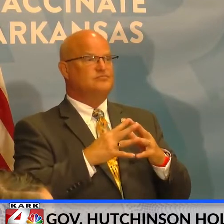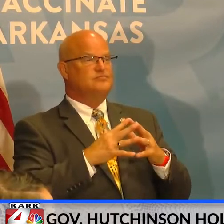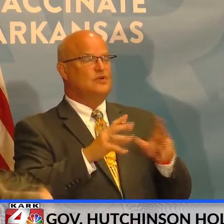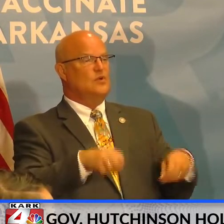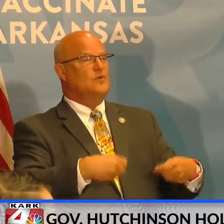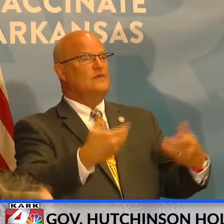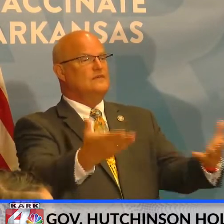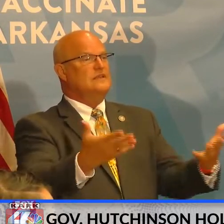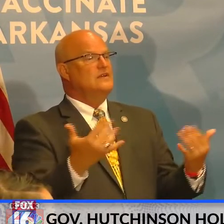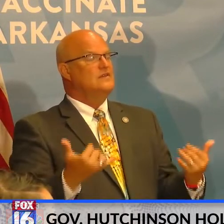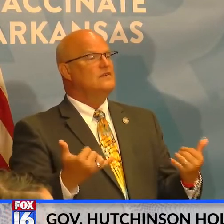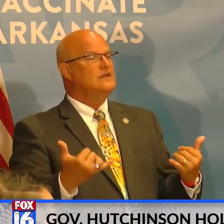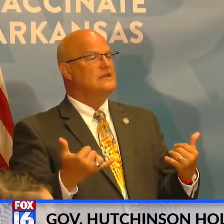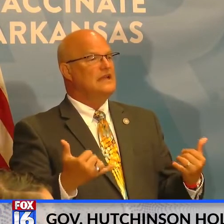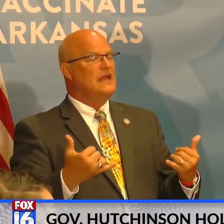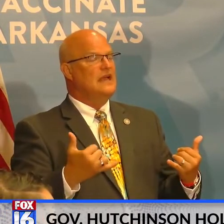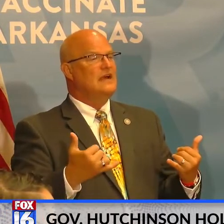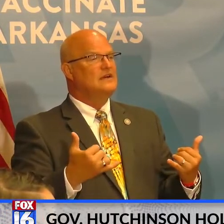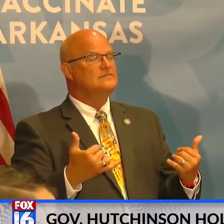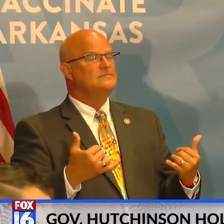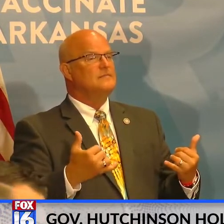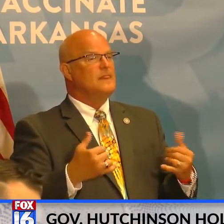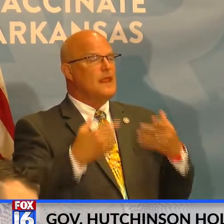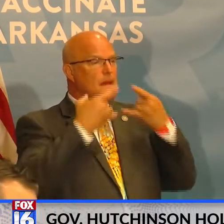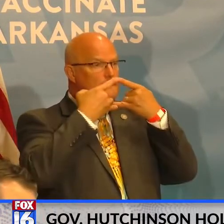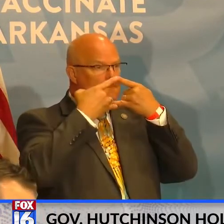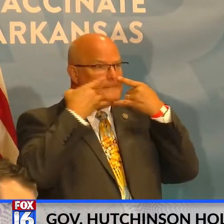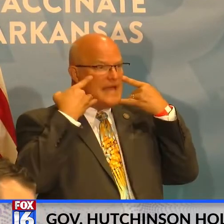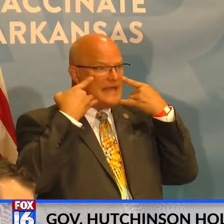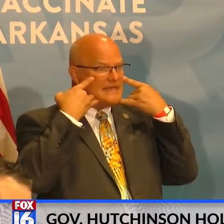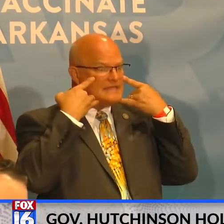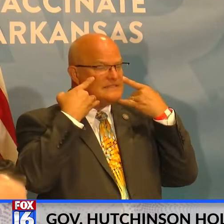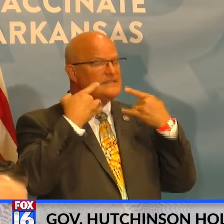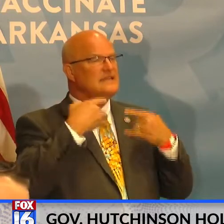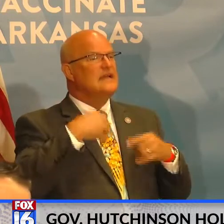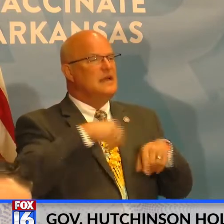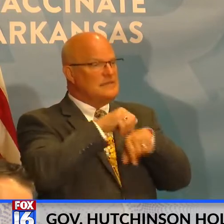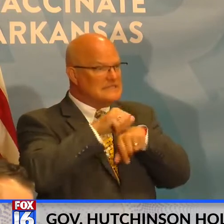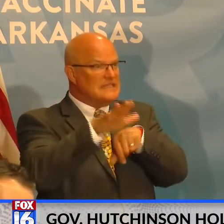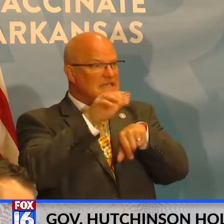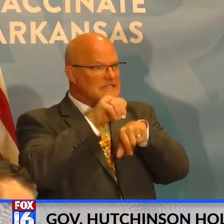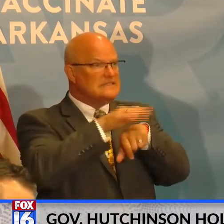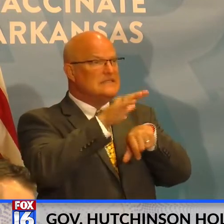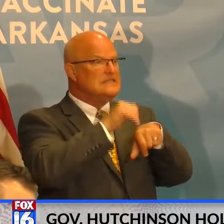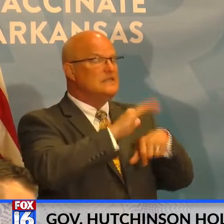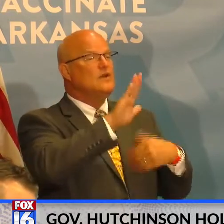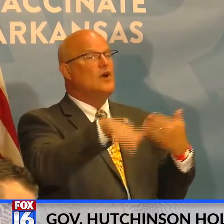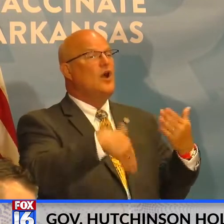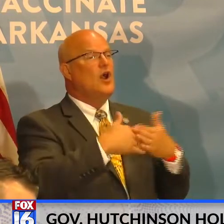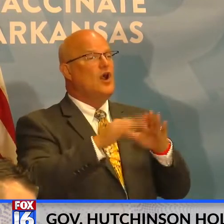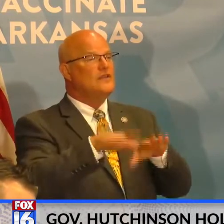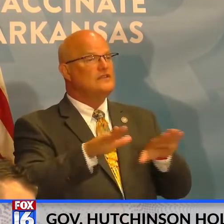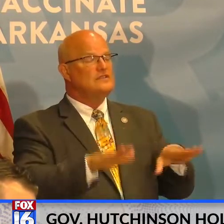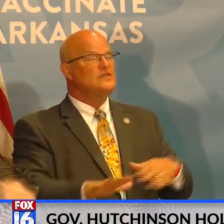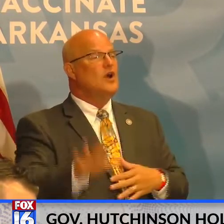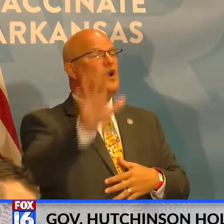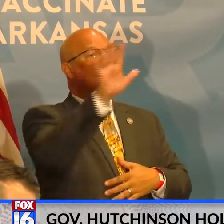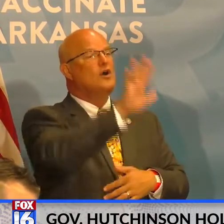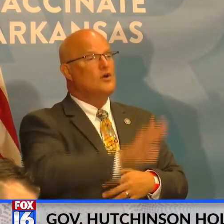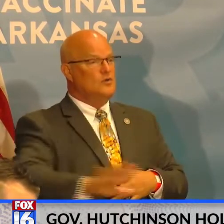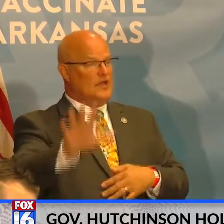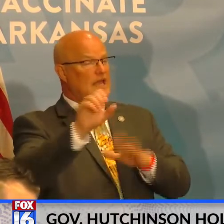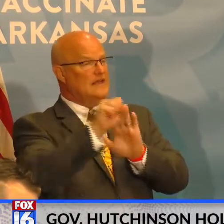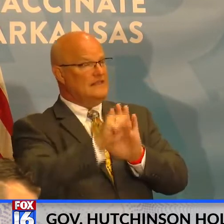delivered now a high filtration mask have been sent out to all the children across the state.